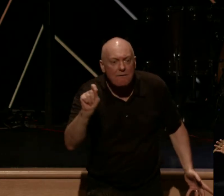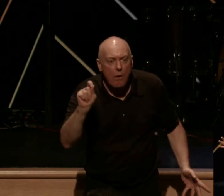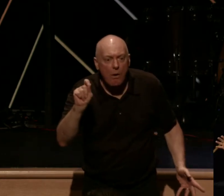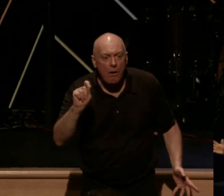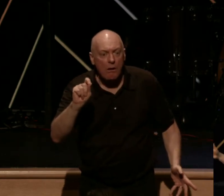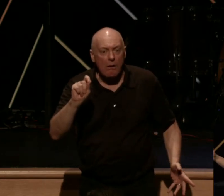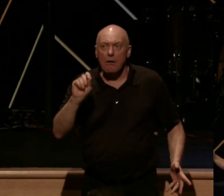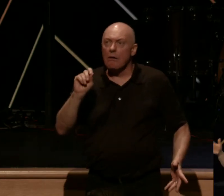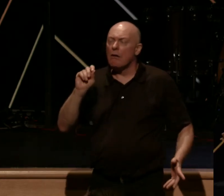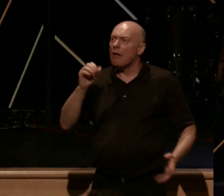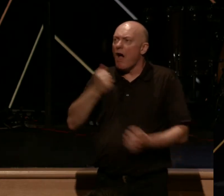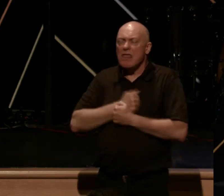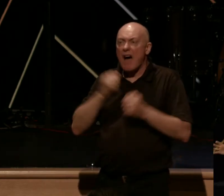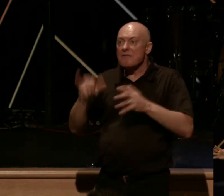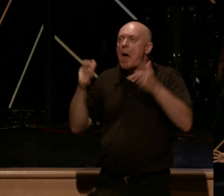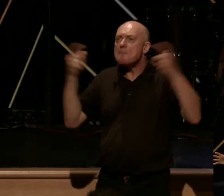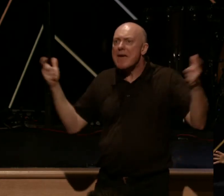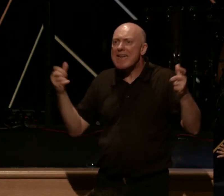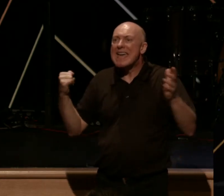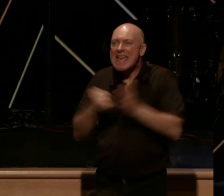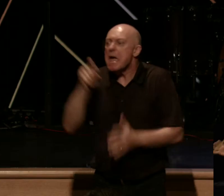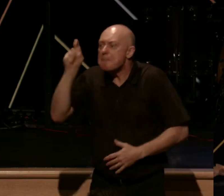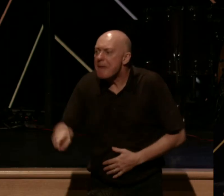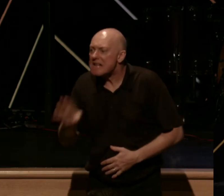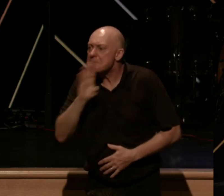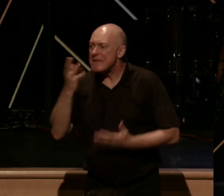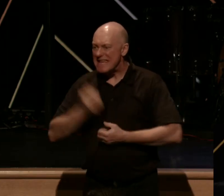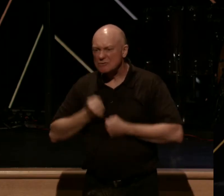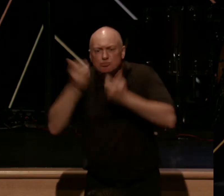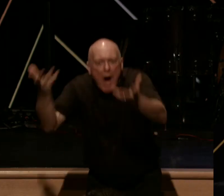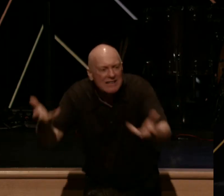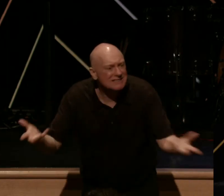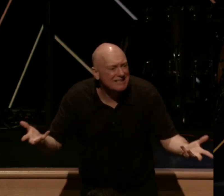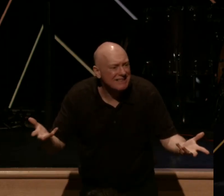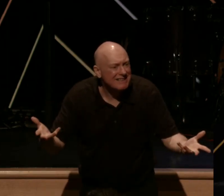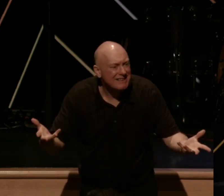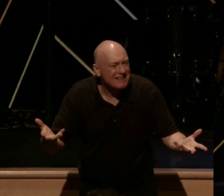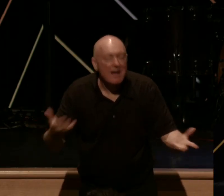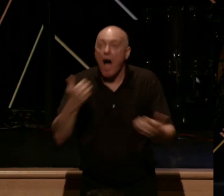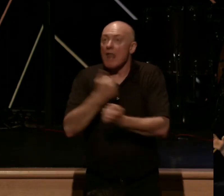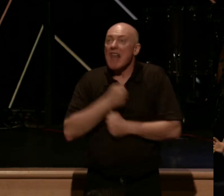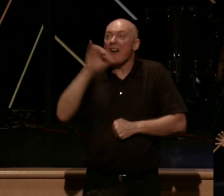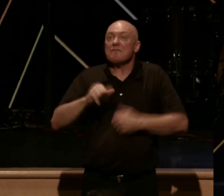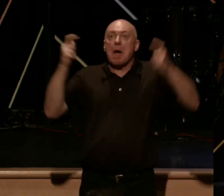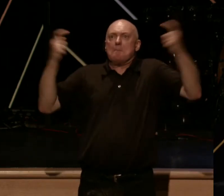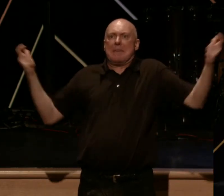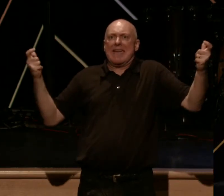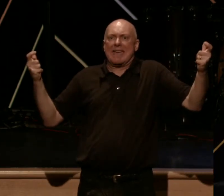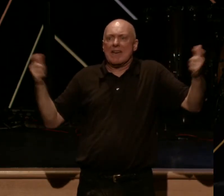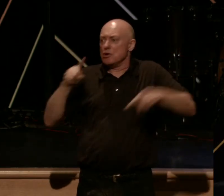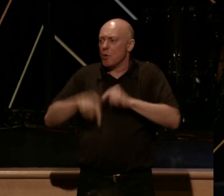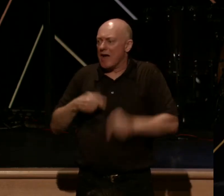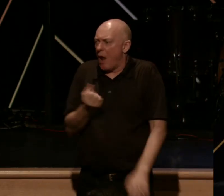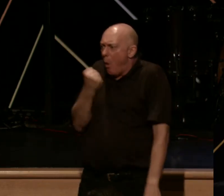big, it must be expressed. A love that big, it cannot be contained. It must be